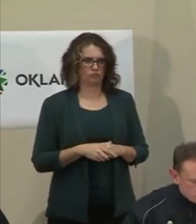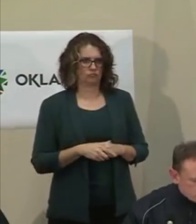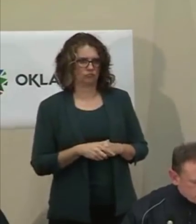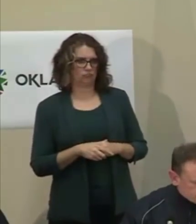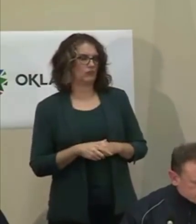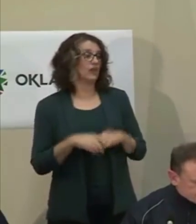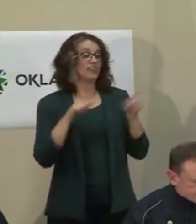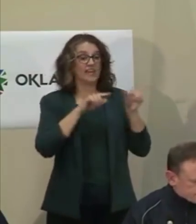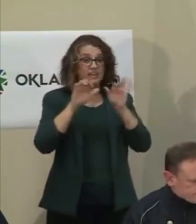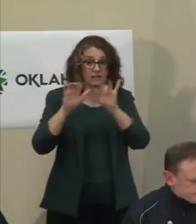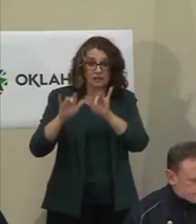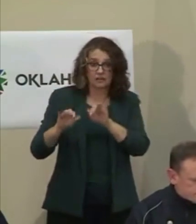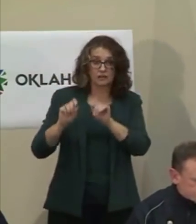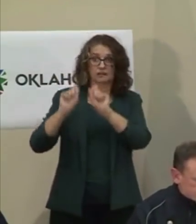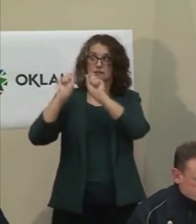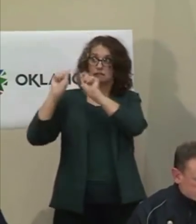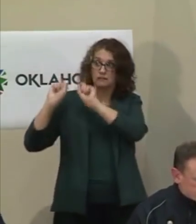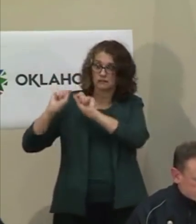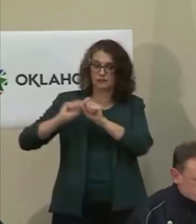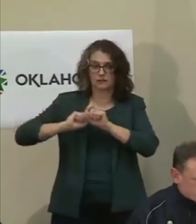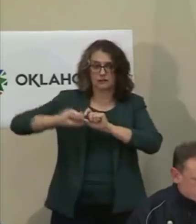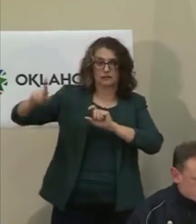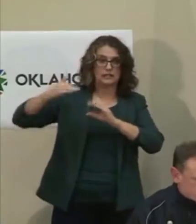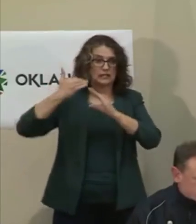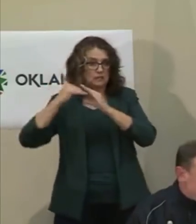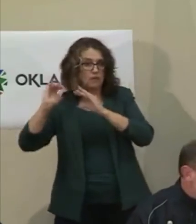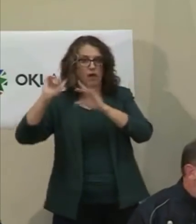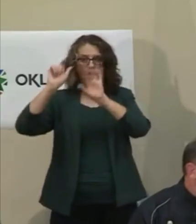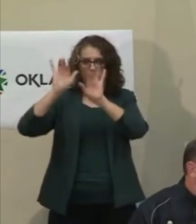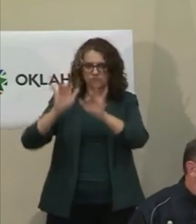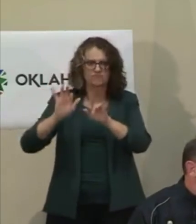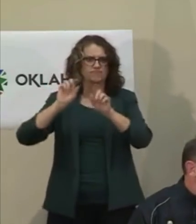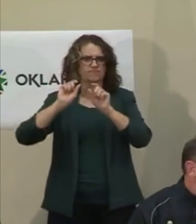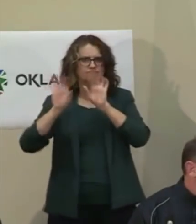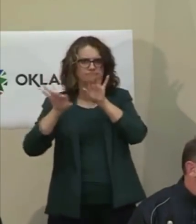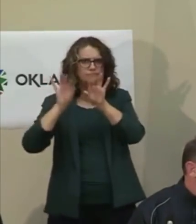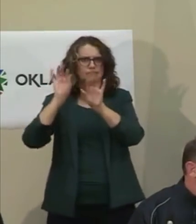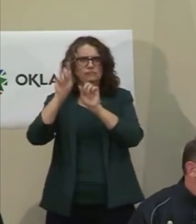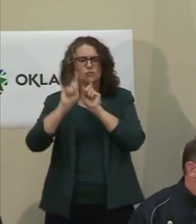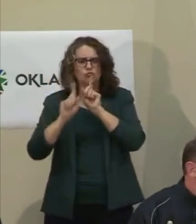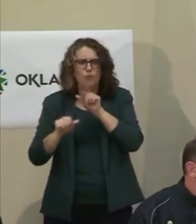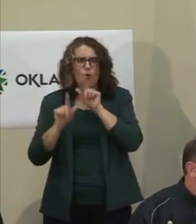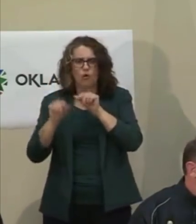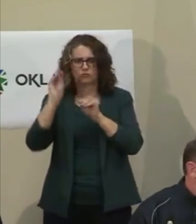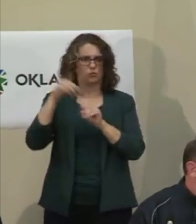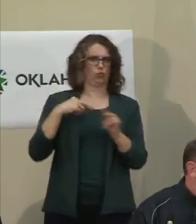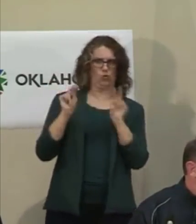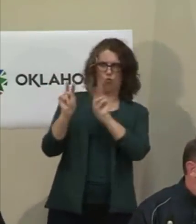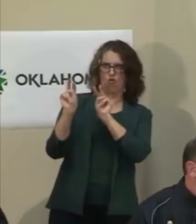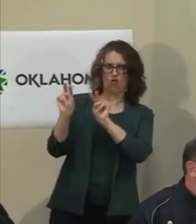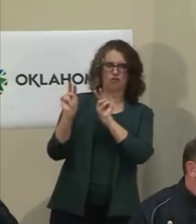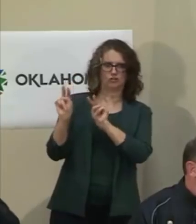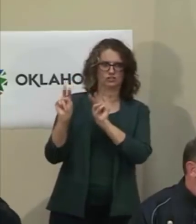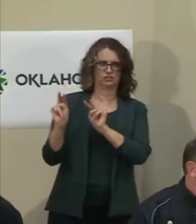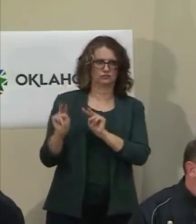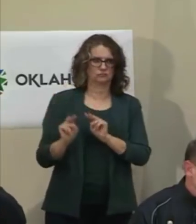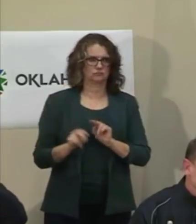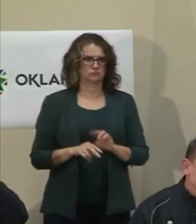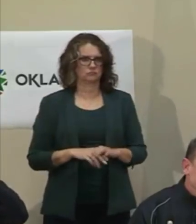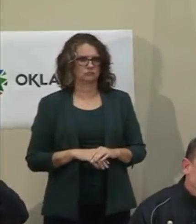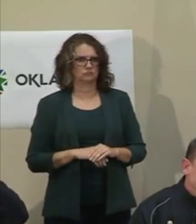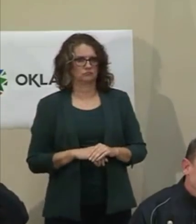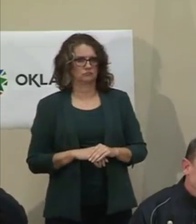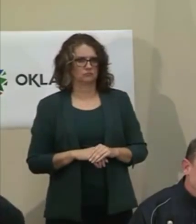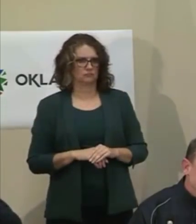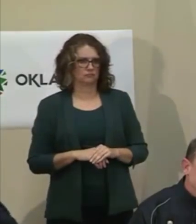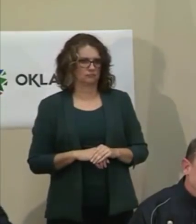we are tracking our incidence of positive results on a map so we can see